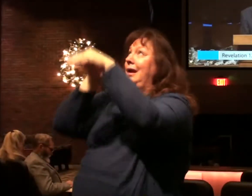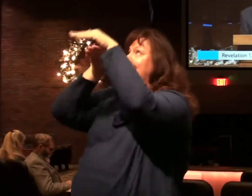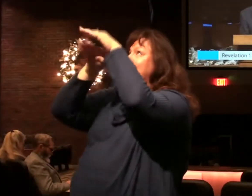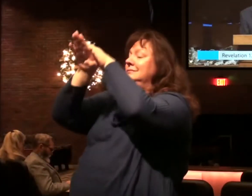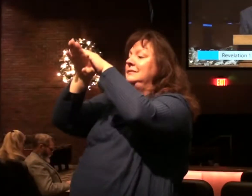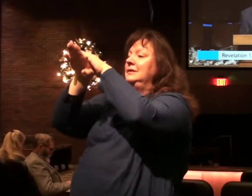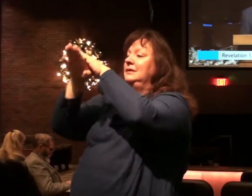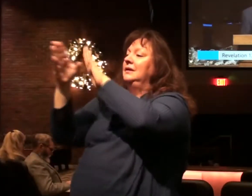and night.